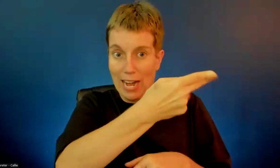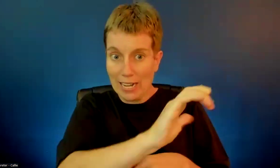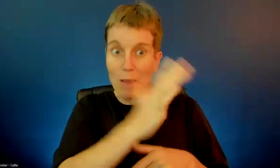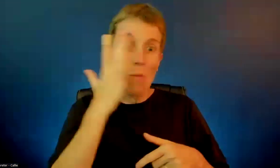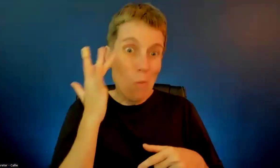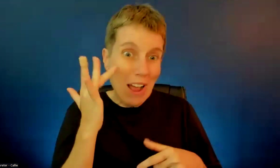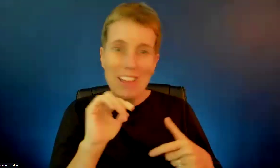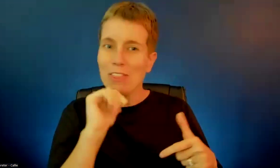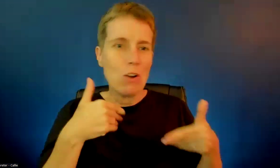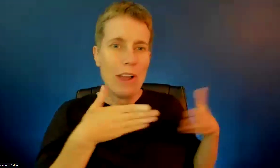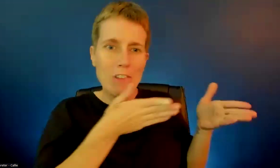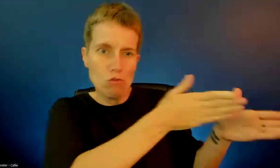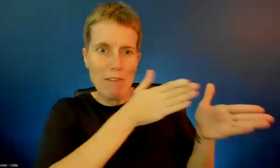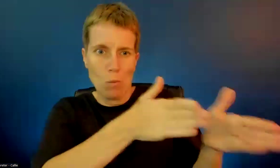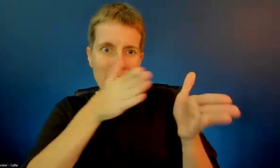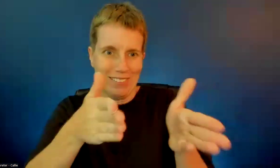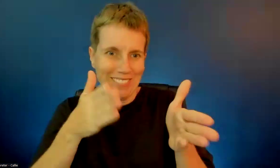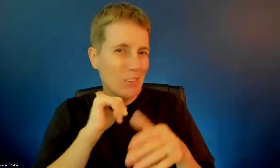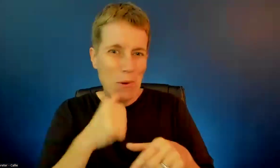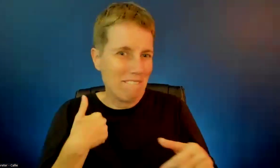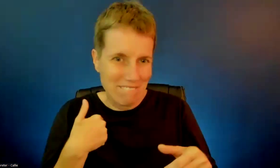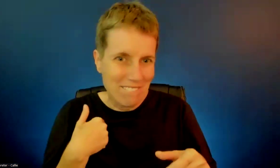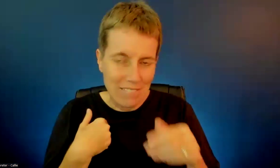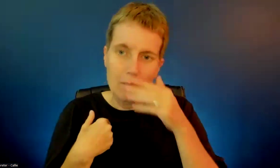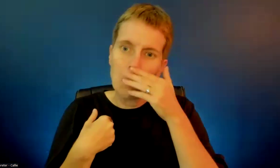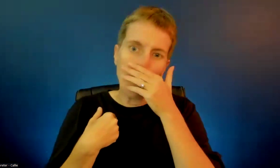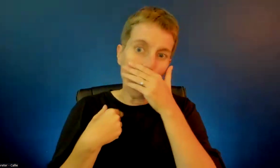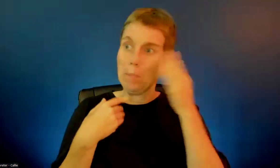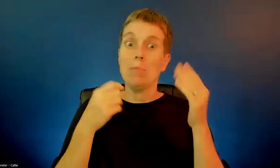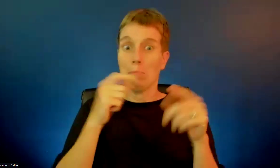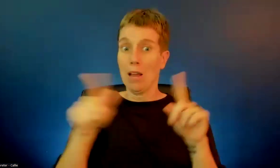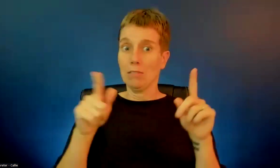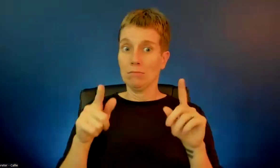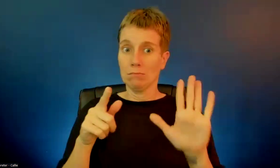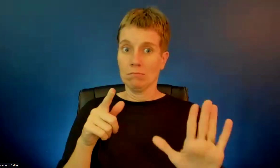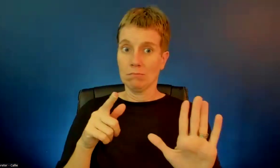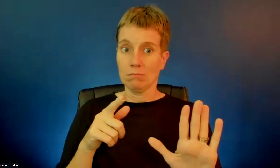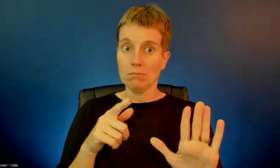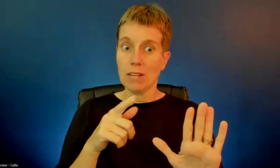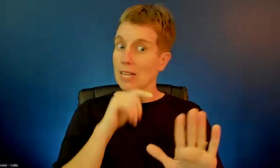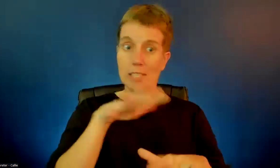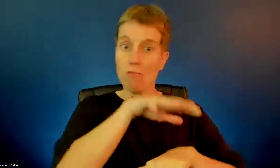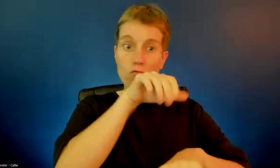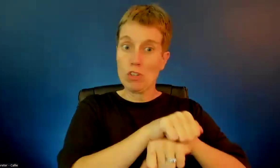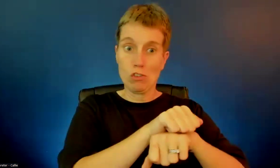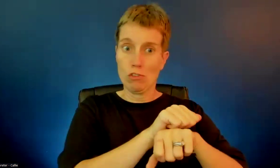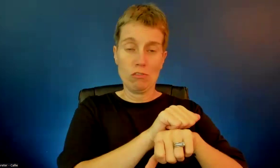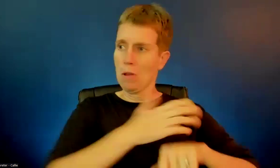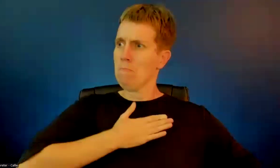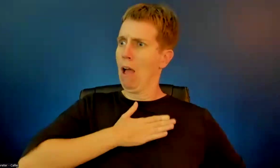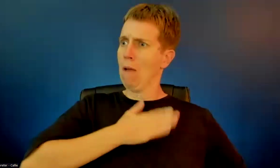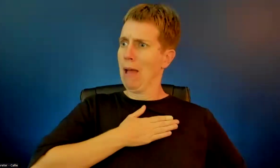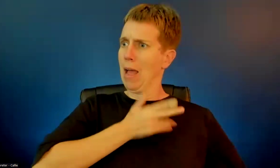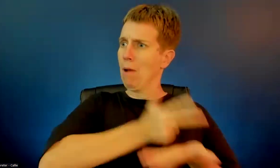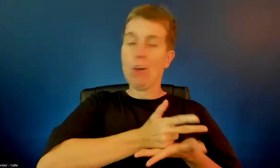recipient knows that it's not their parking space. That it's available for anybody to use. It's